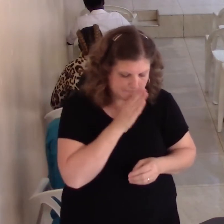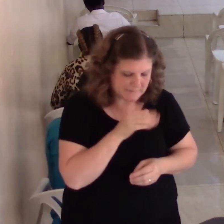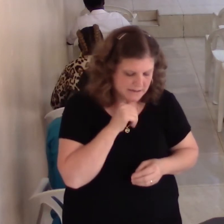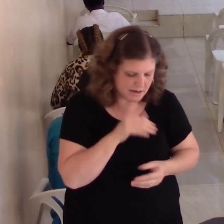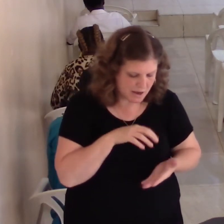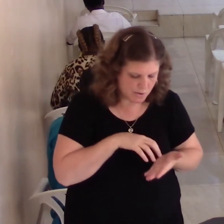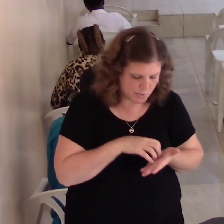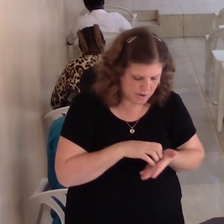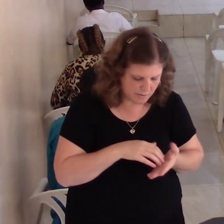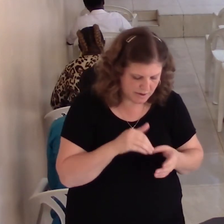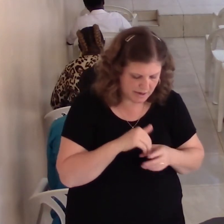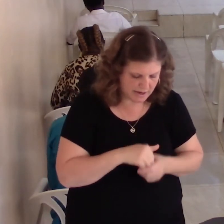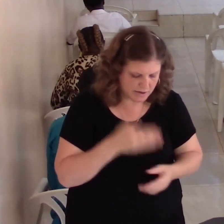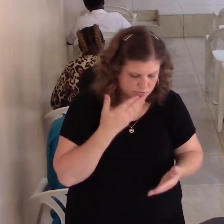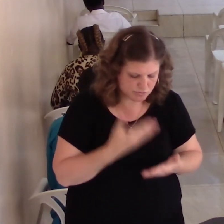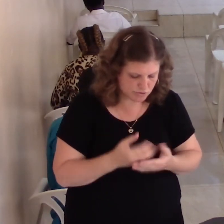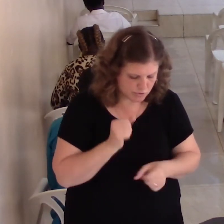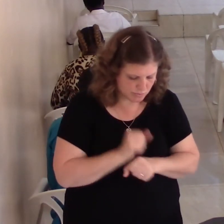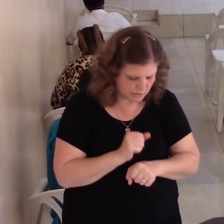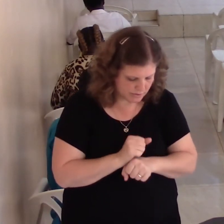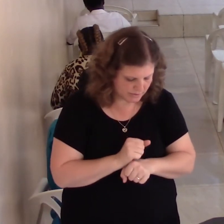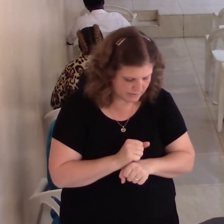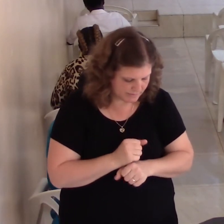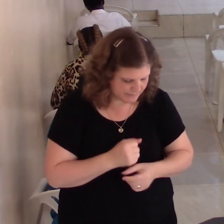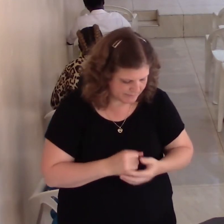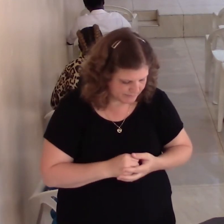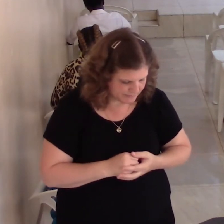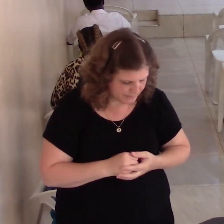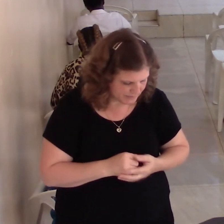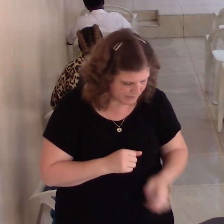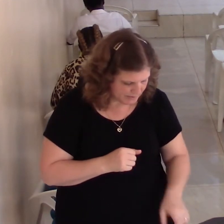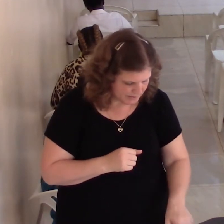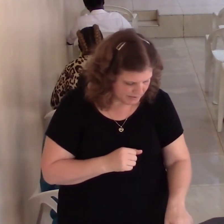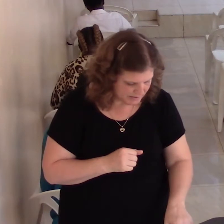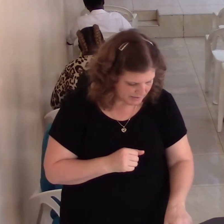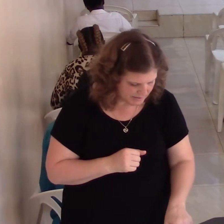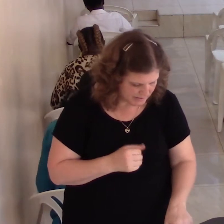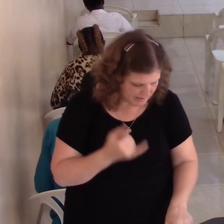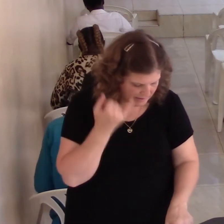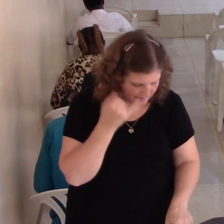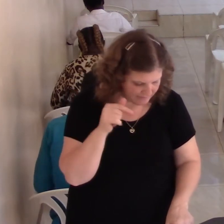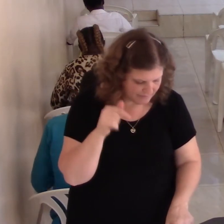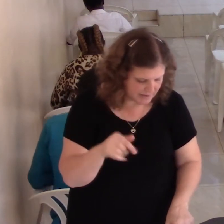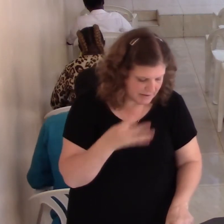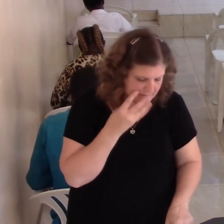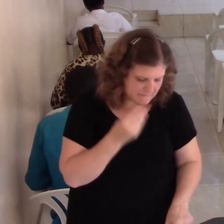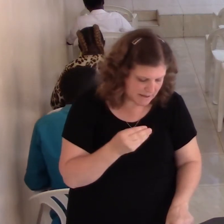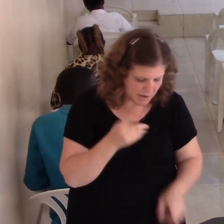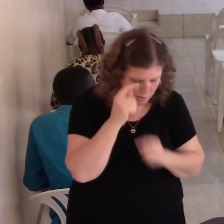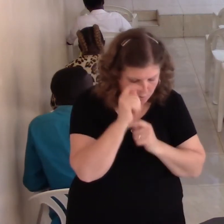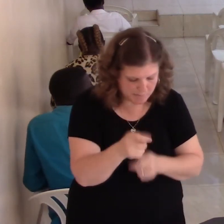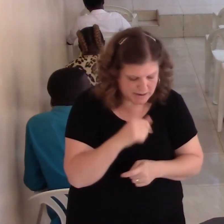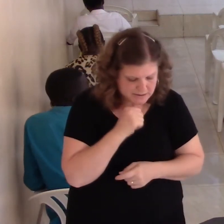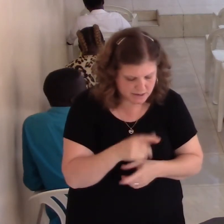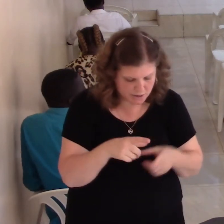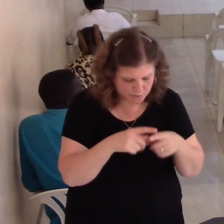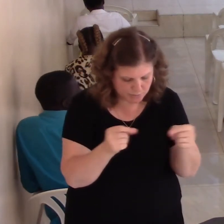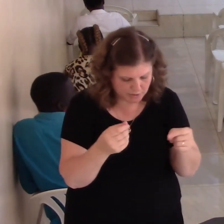be what? Ye, count him not as an enemy, but abonishing him as a what? So our